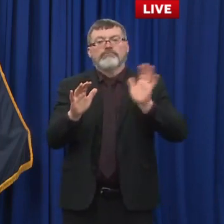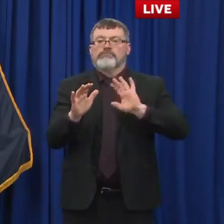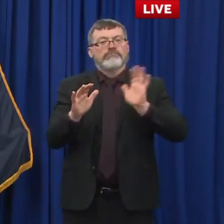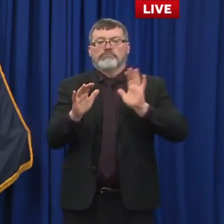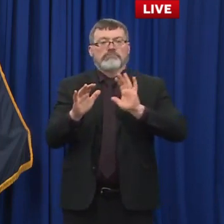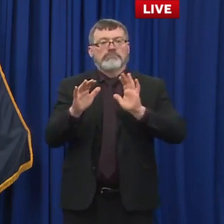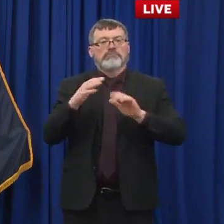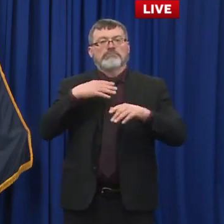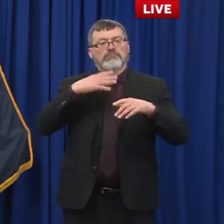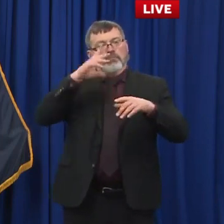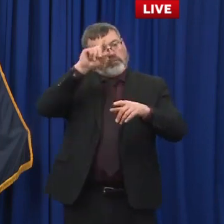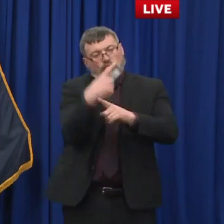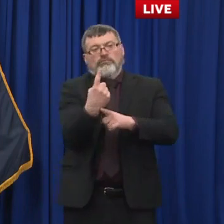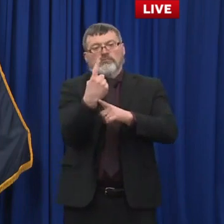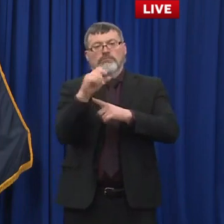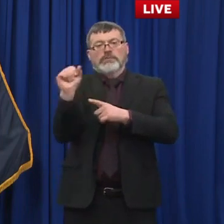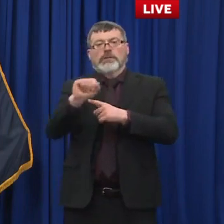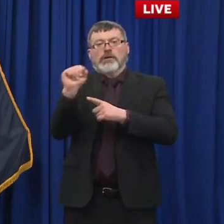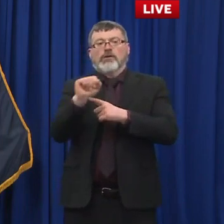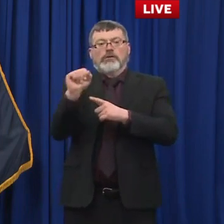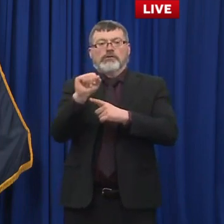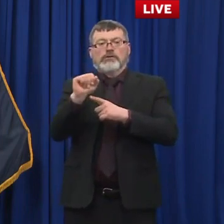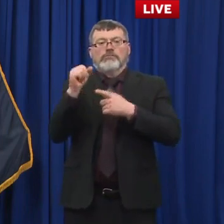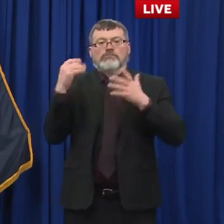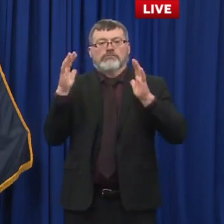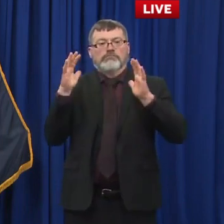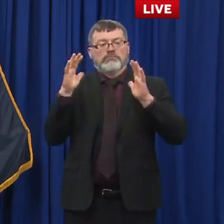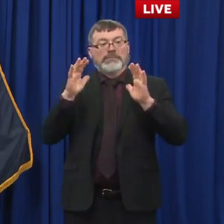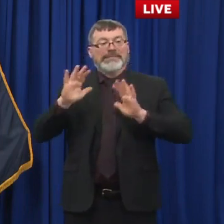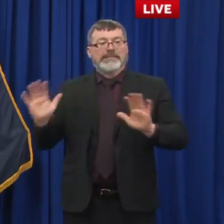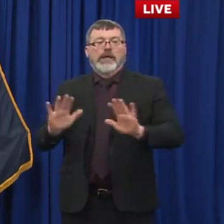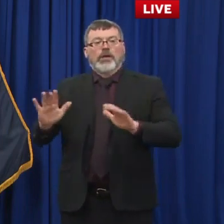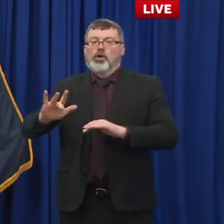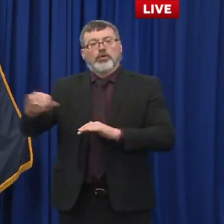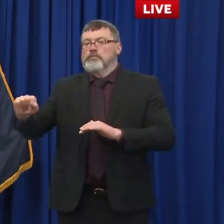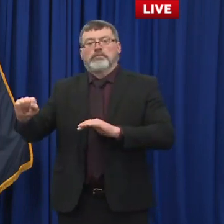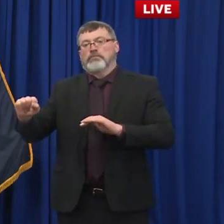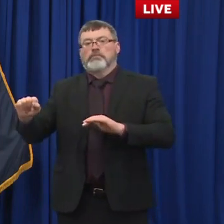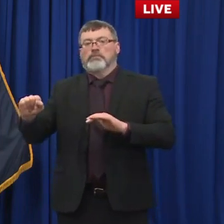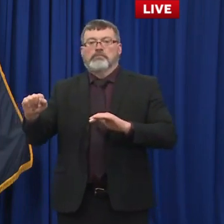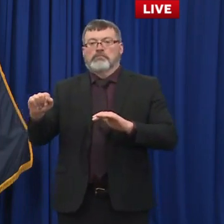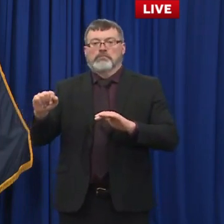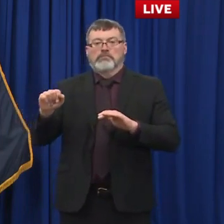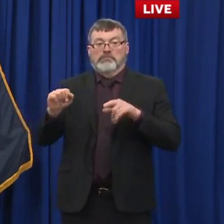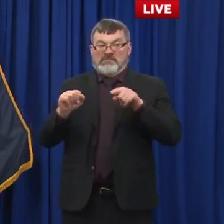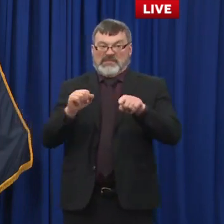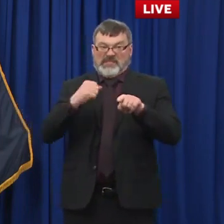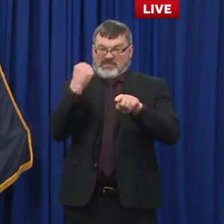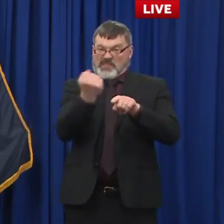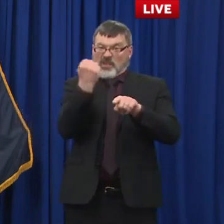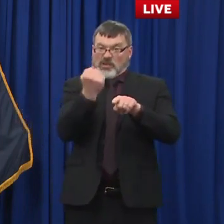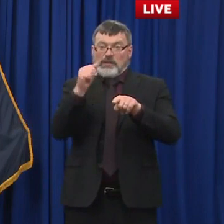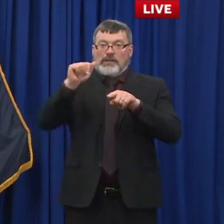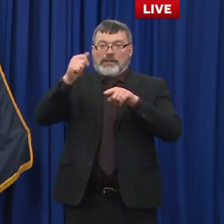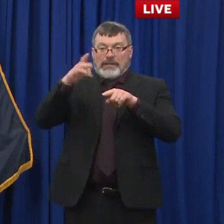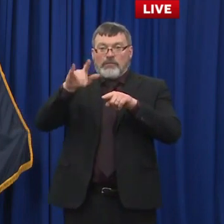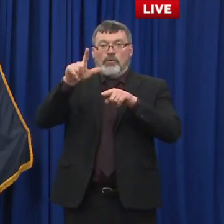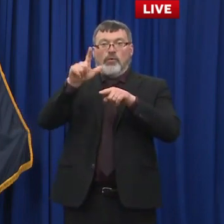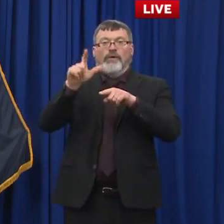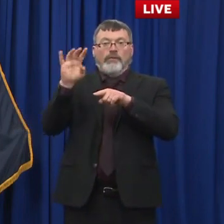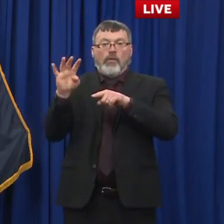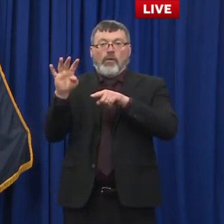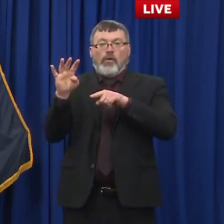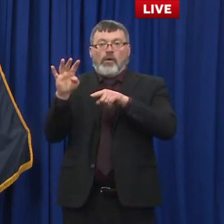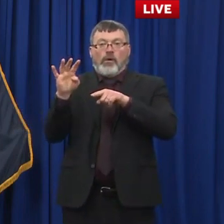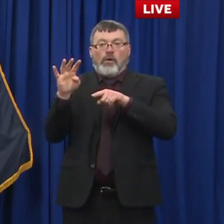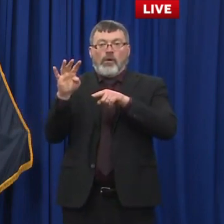the super site for one day this weekend. And again, it's only for individuals that receive their first vaccine dose at the New Hampshire Motor